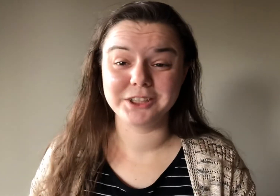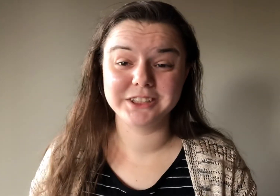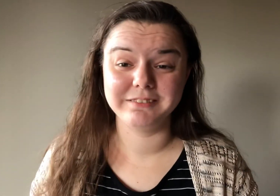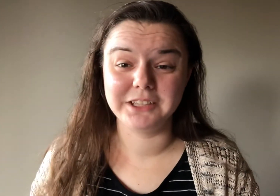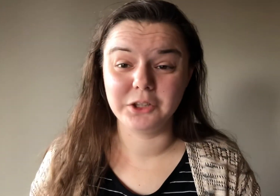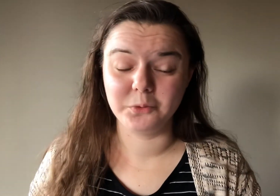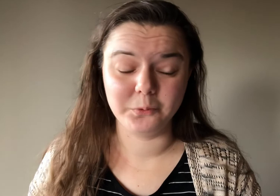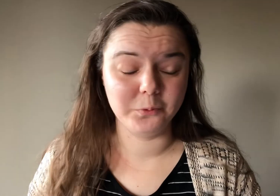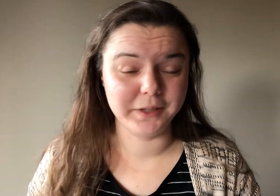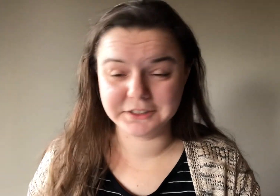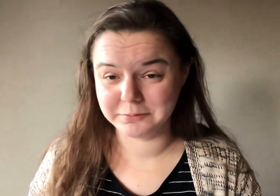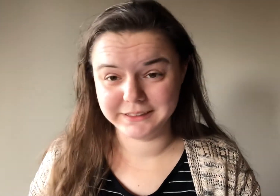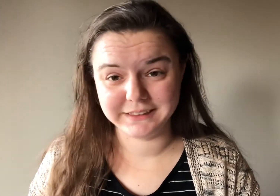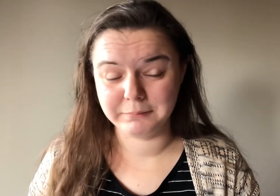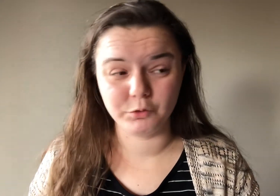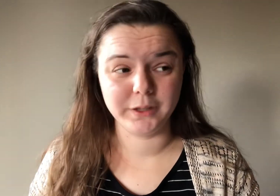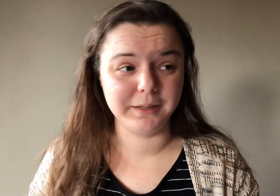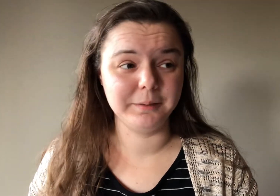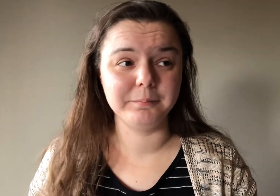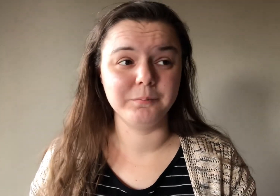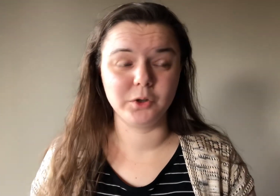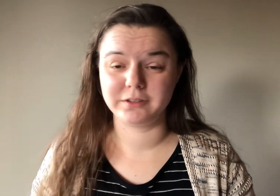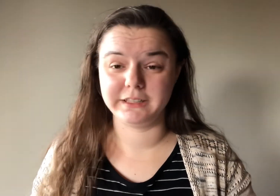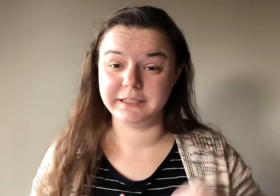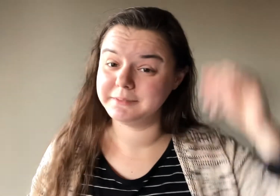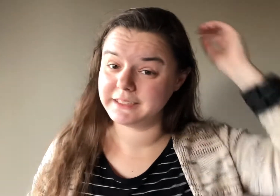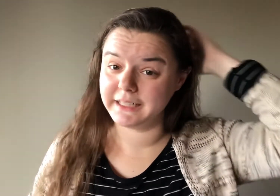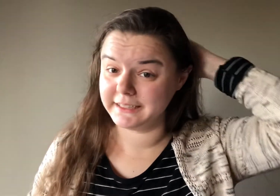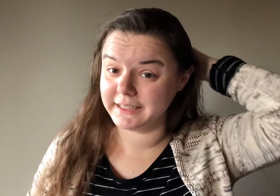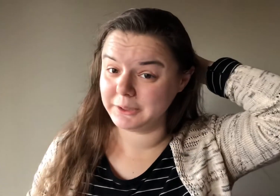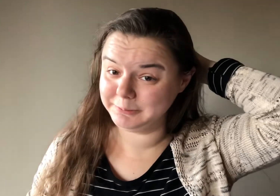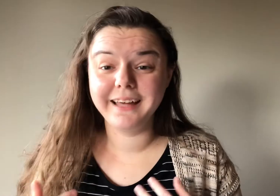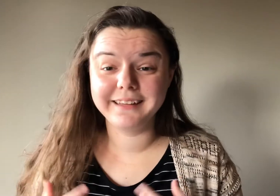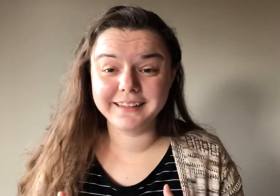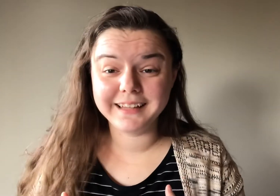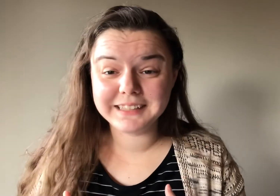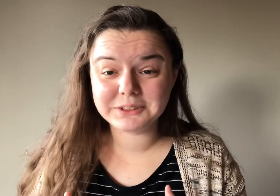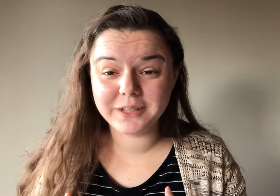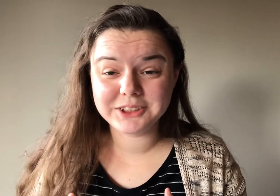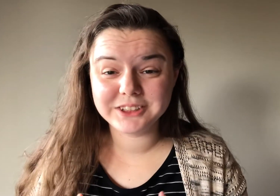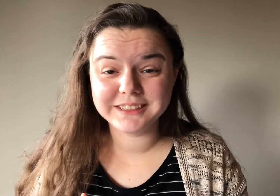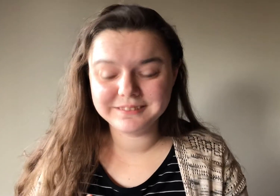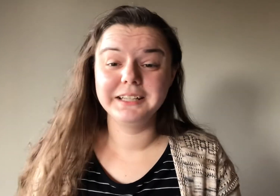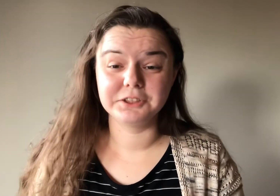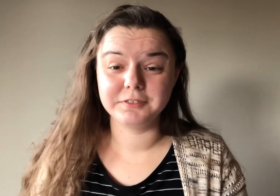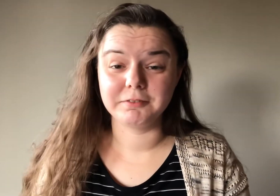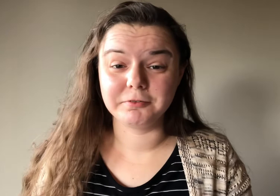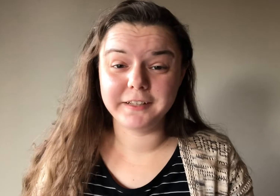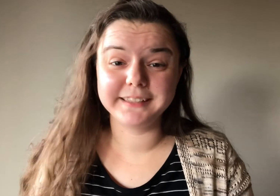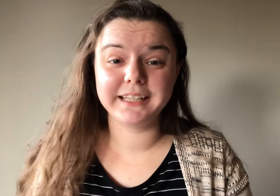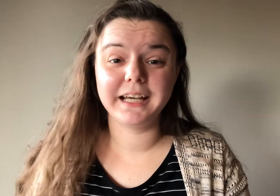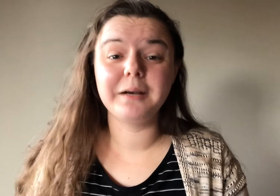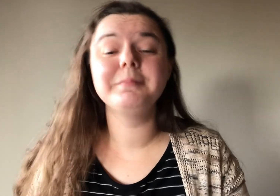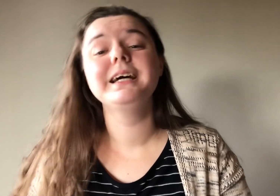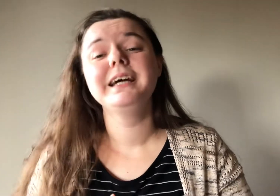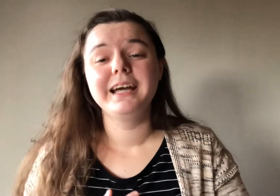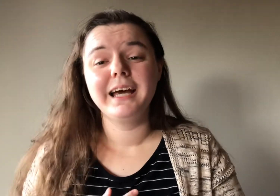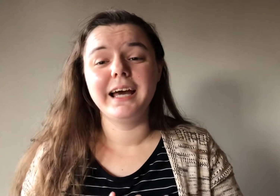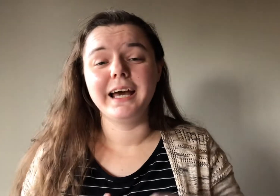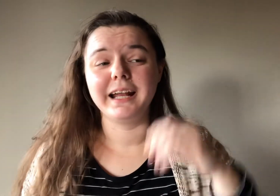watched that video way too many times, way more times than I can count. And then last question is your favorite fan cam? And